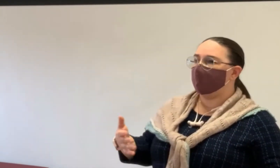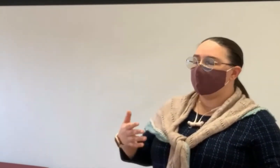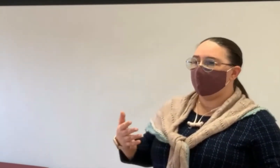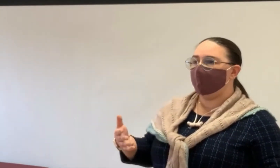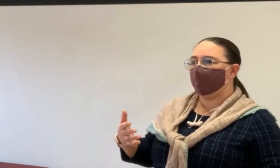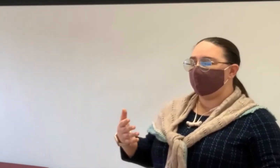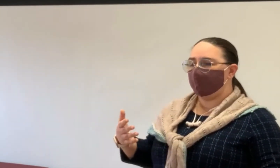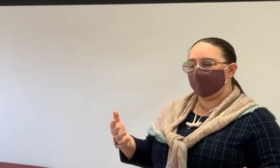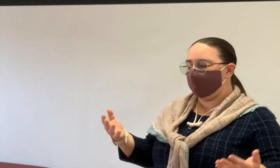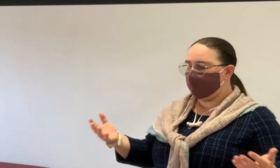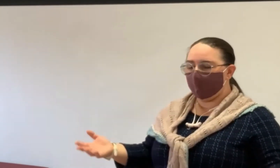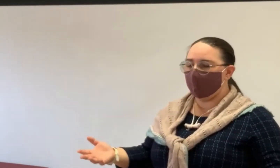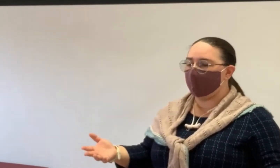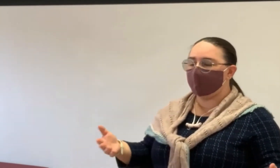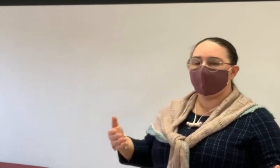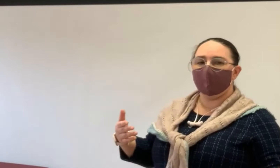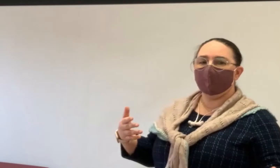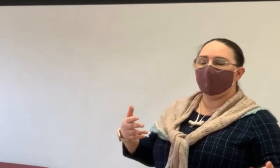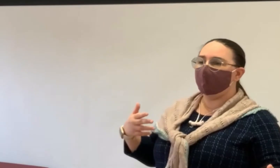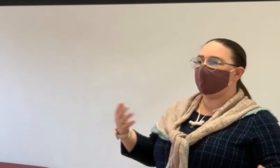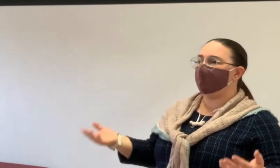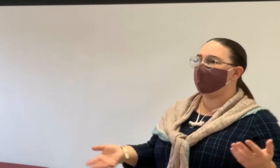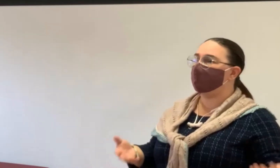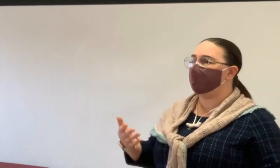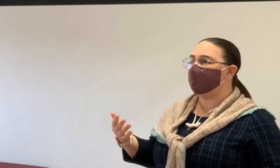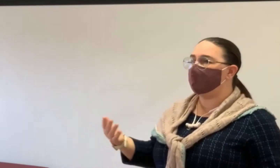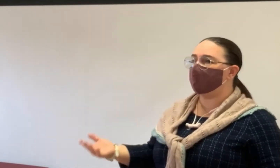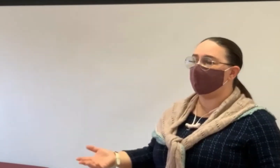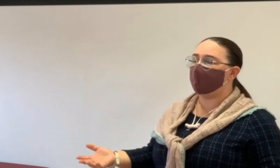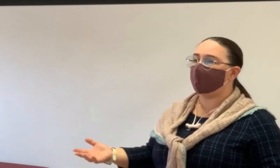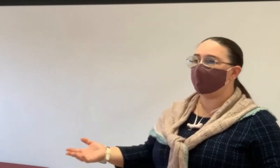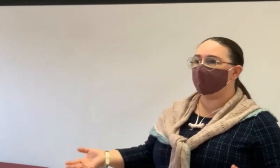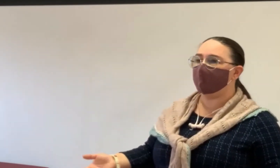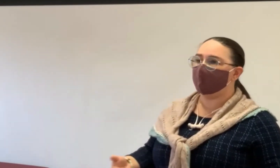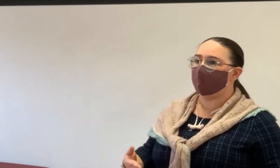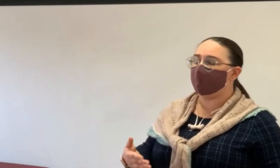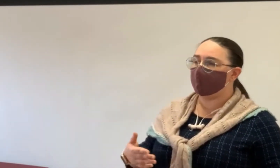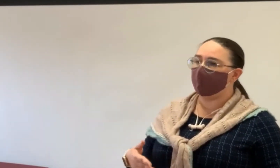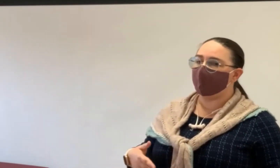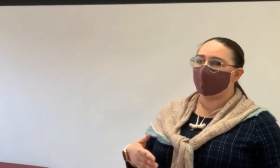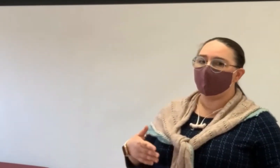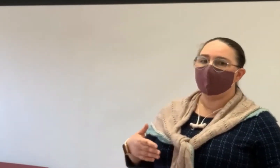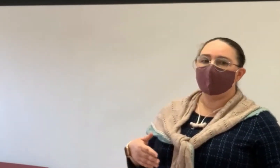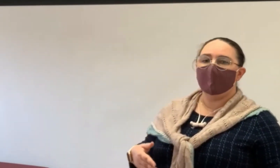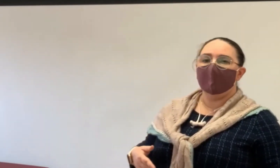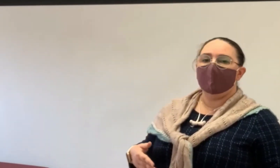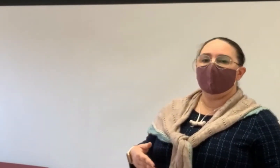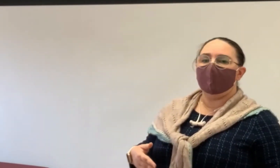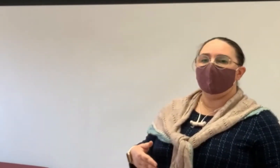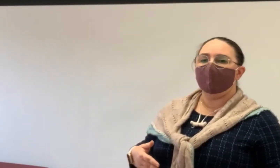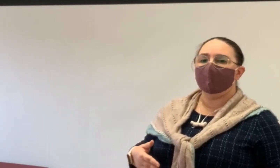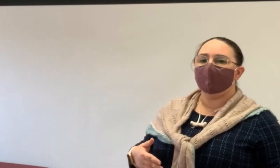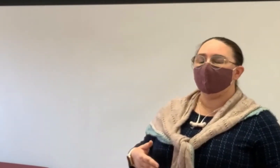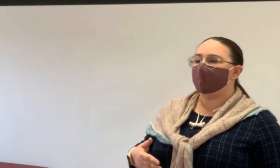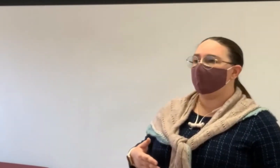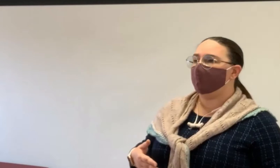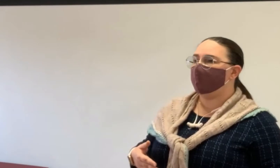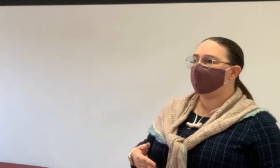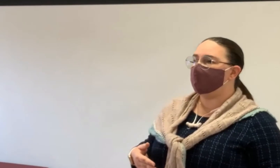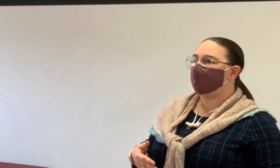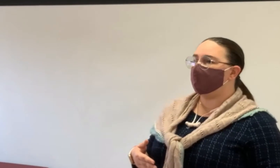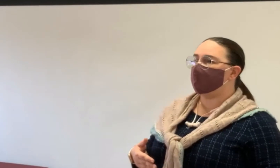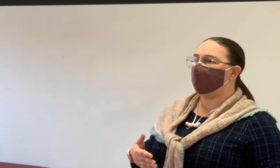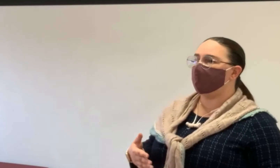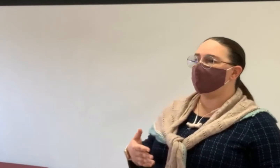homes for a long time or maybe not so long, but whose living situations change and whose needs change as they get older. And sometimes